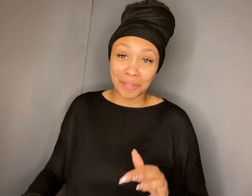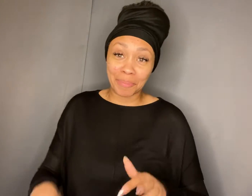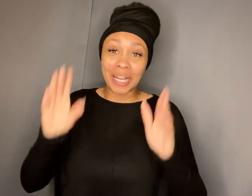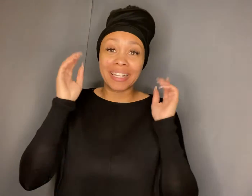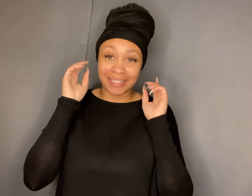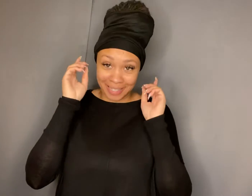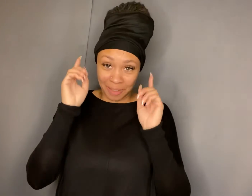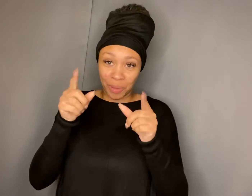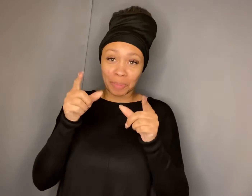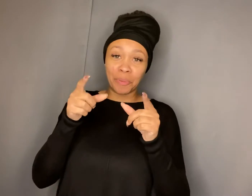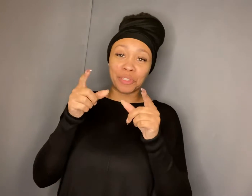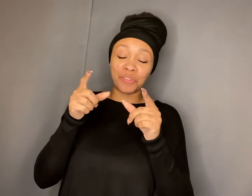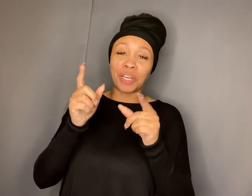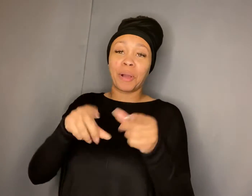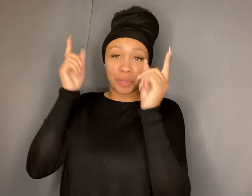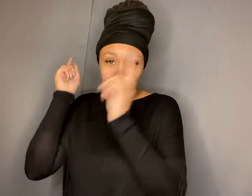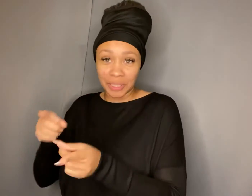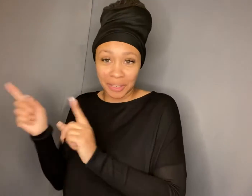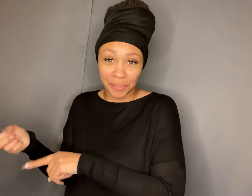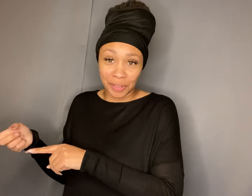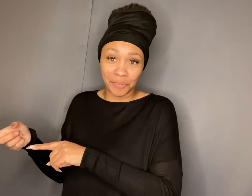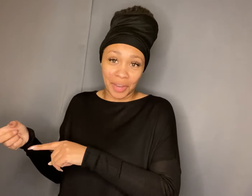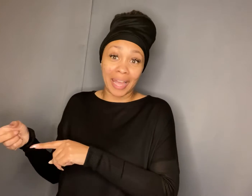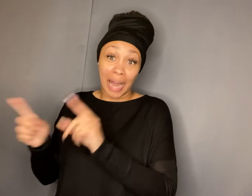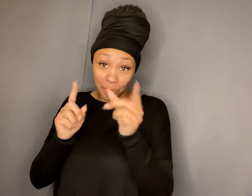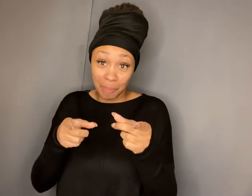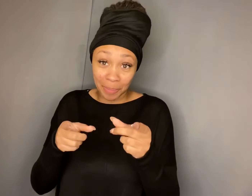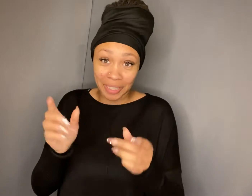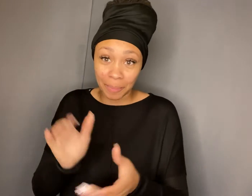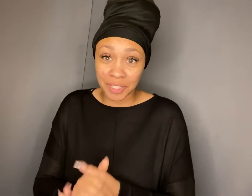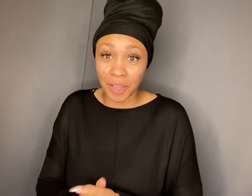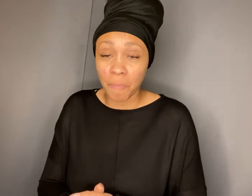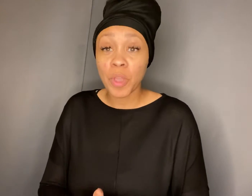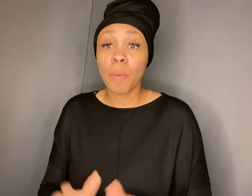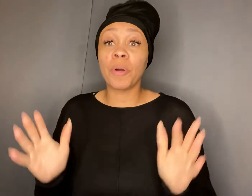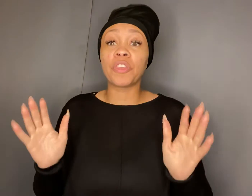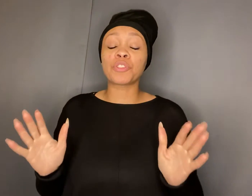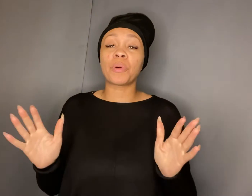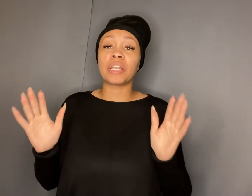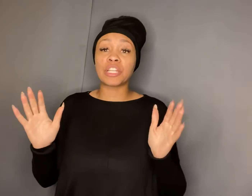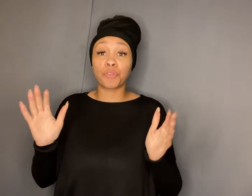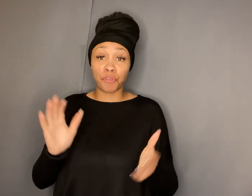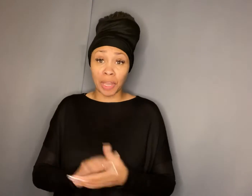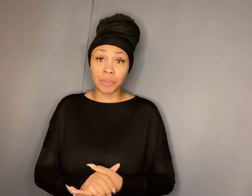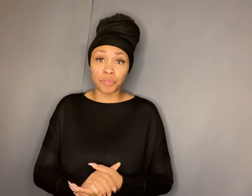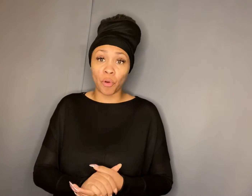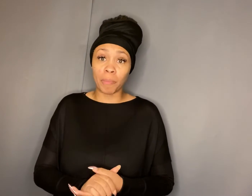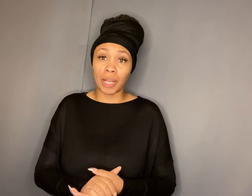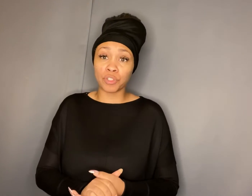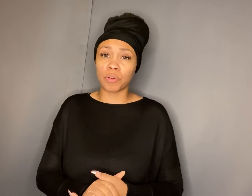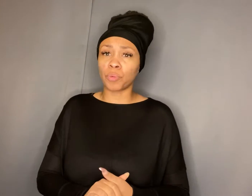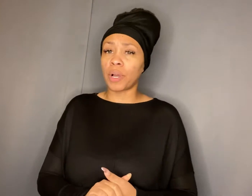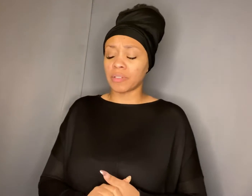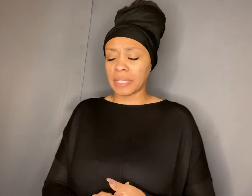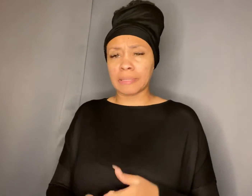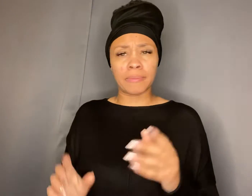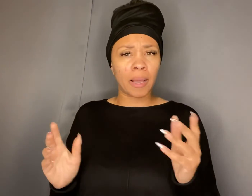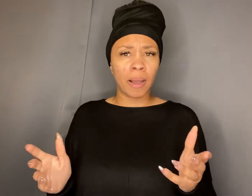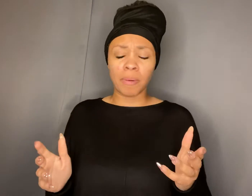it but when i'm done with this video i'm gonna do another video for that and i remember the name of the song but this one is for famous for by torn wells and um